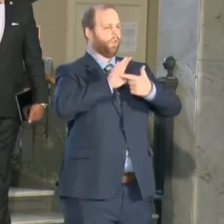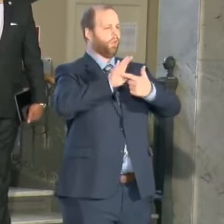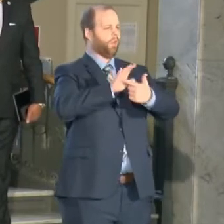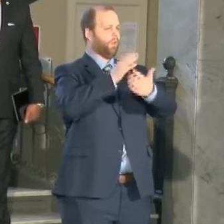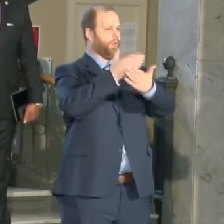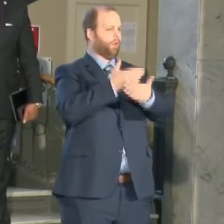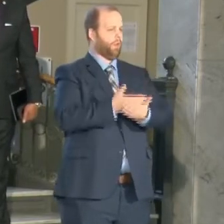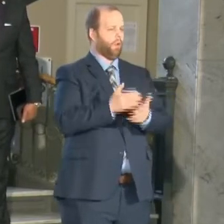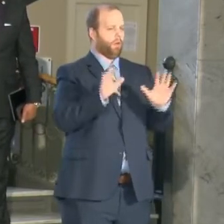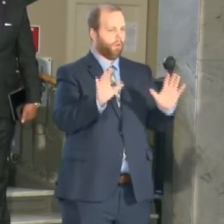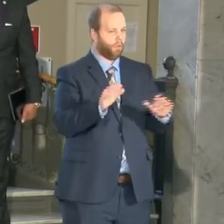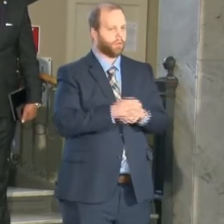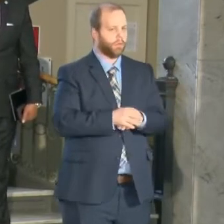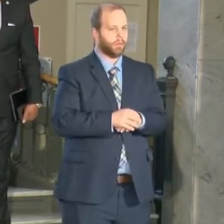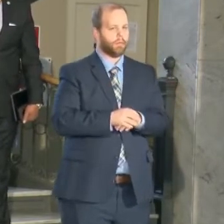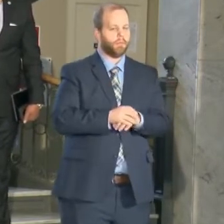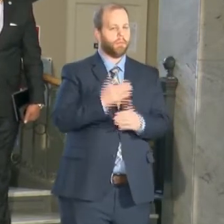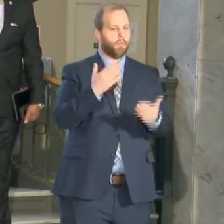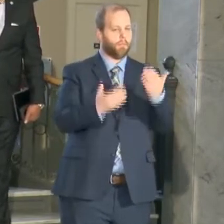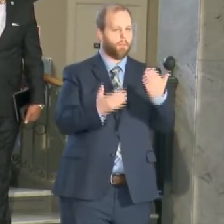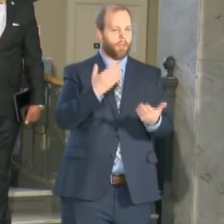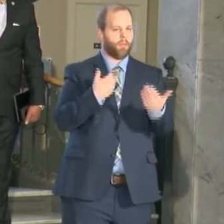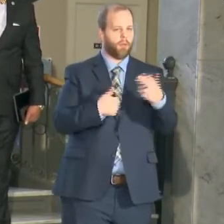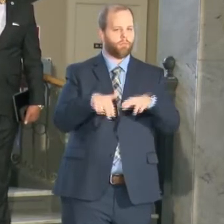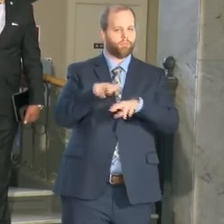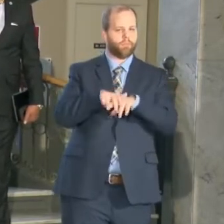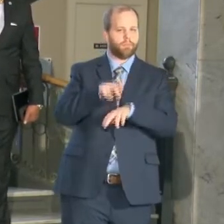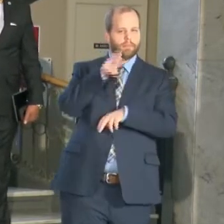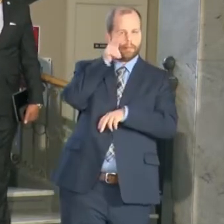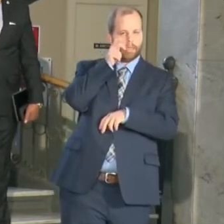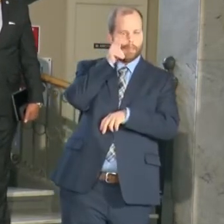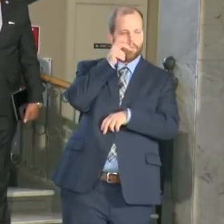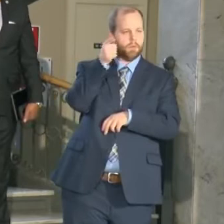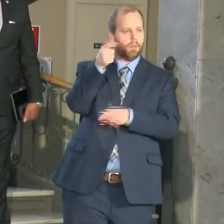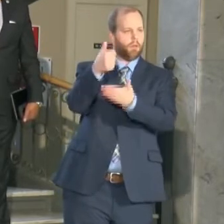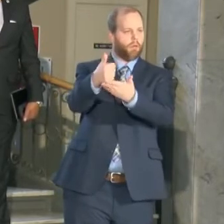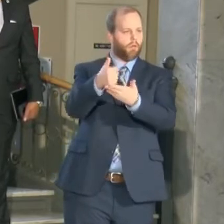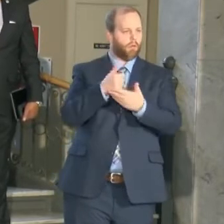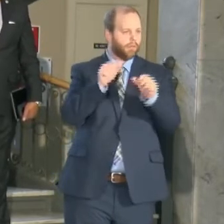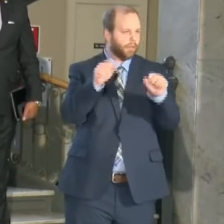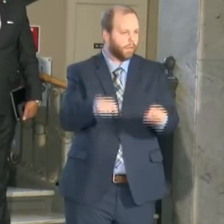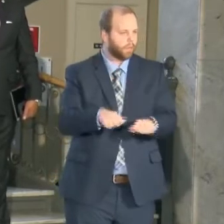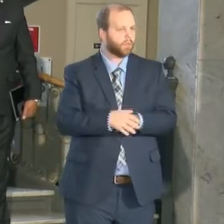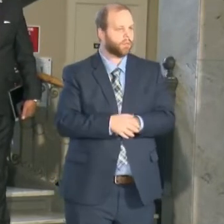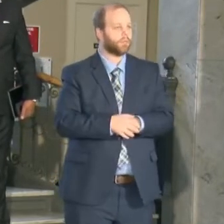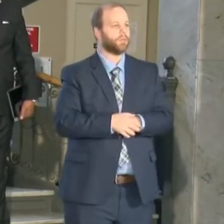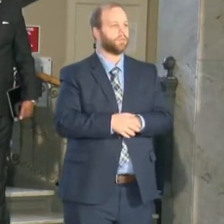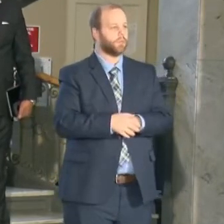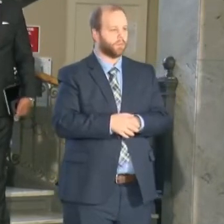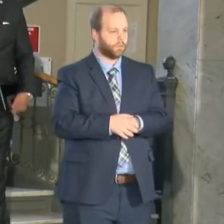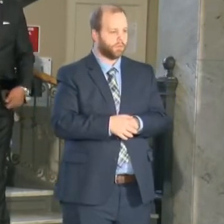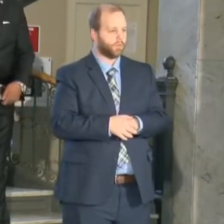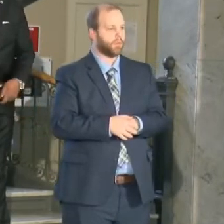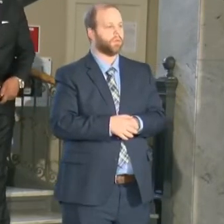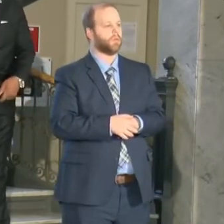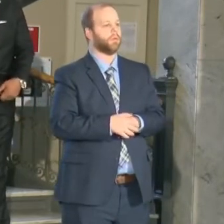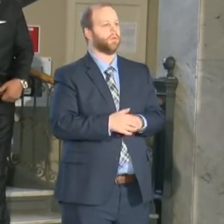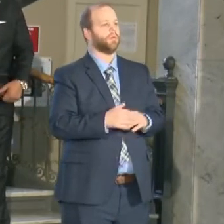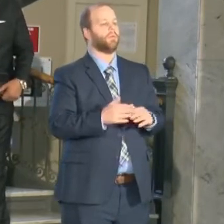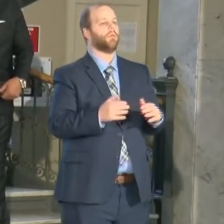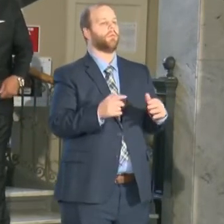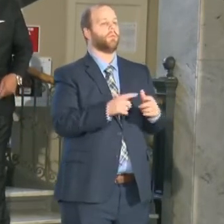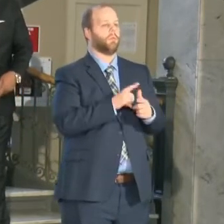might be. They will be able to provide us some things that might assist us in our efforts. Pastries with a cop. We're going to sit down and have